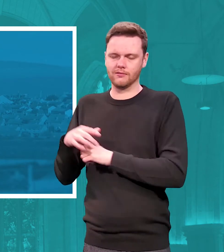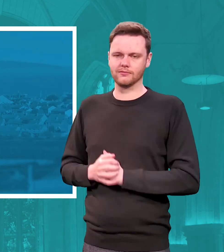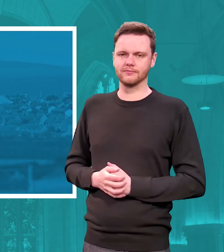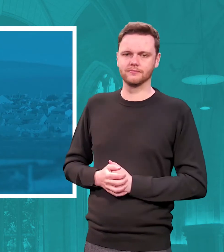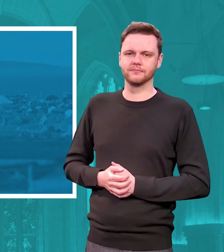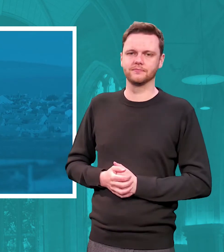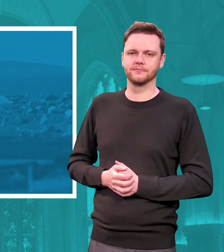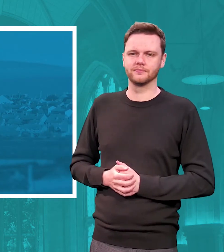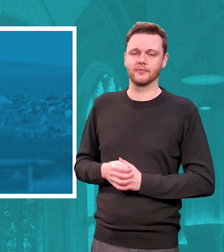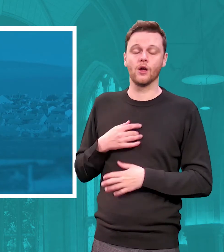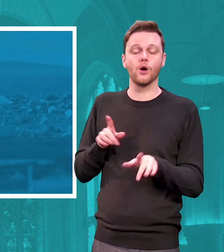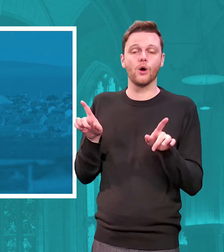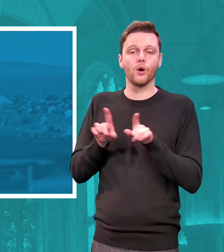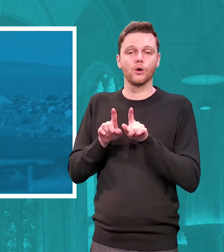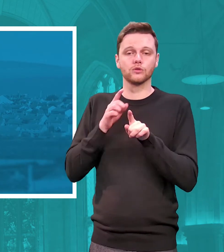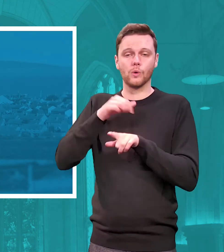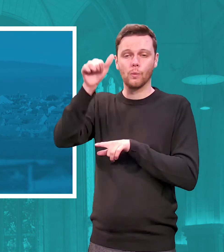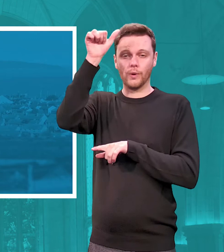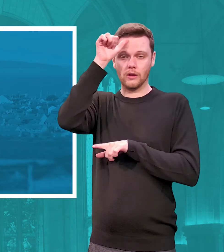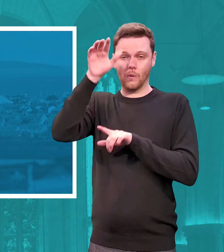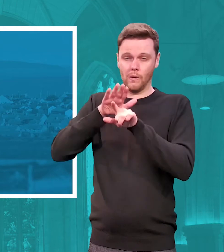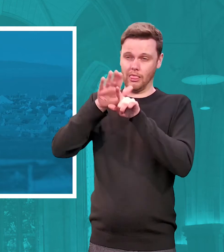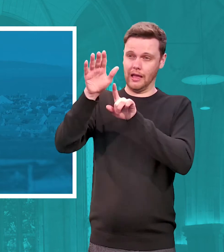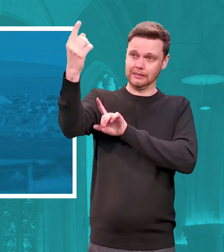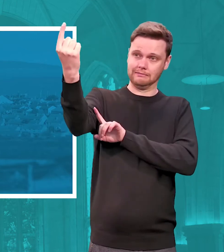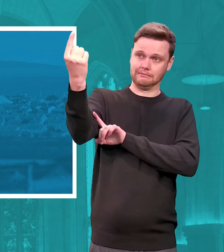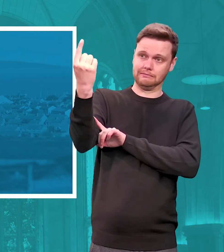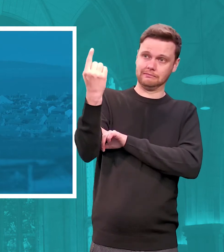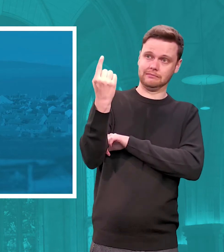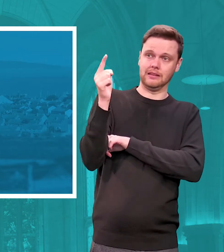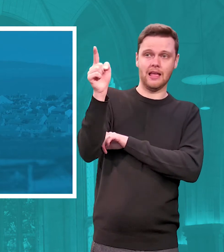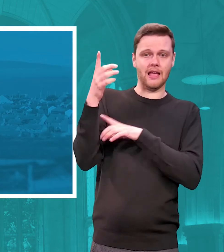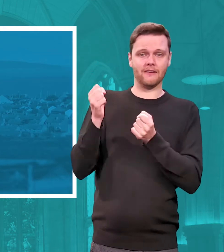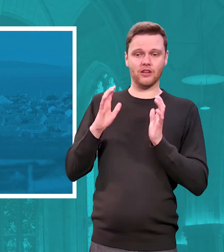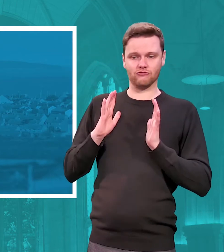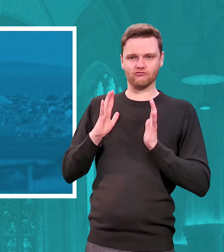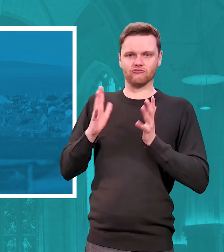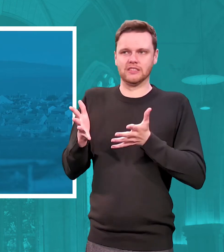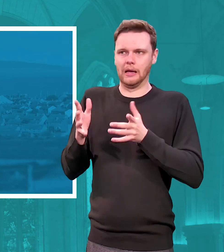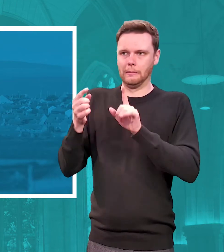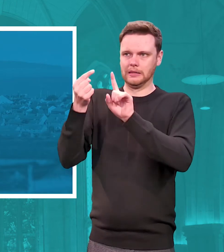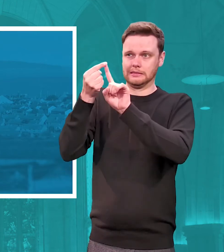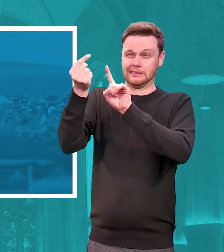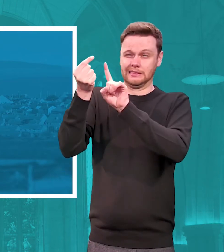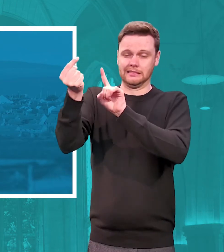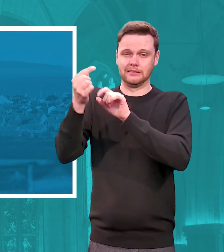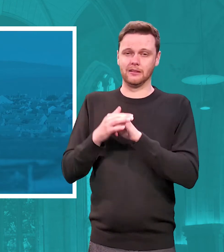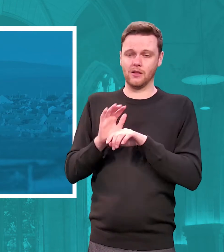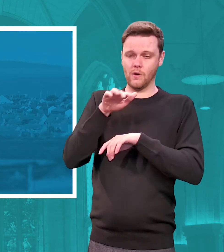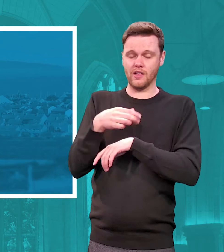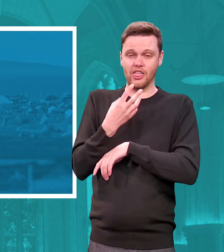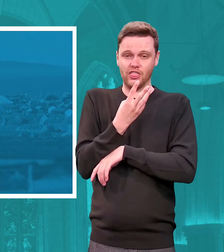we also know that looming ahead of us we have a retirement cliff over 35